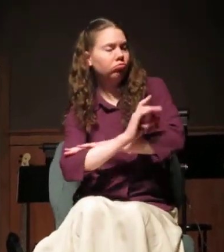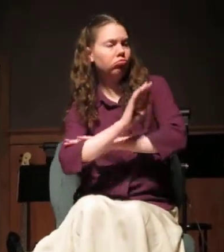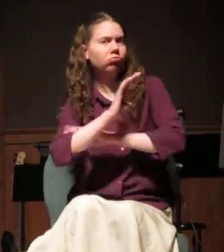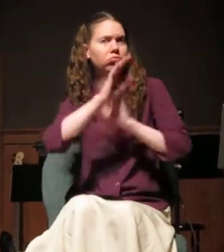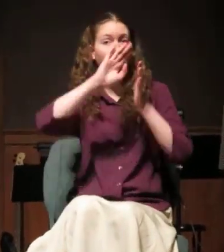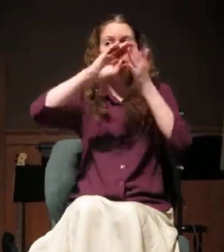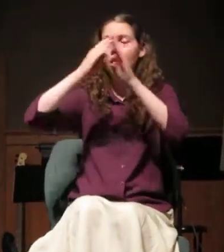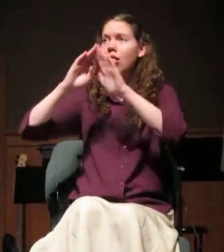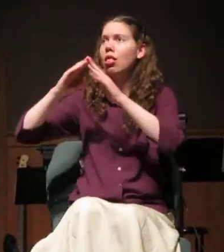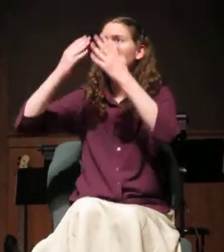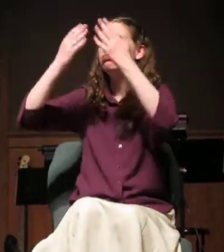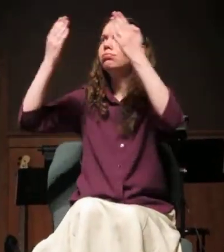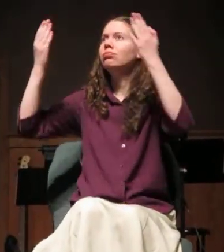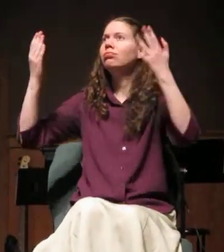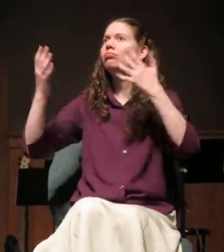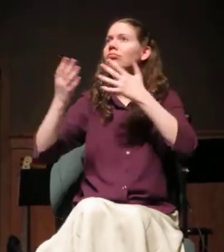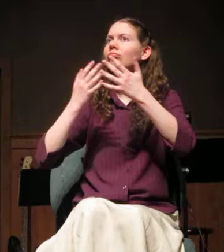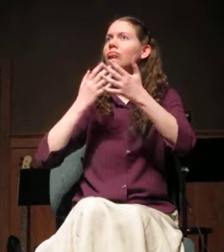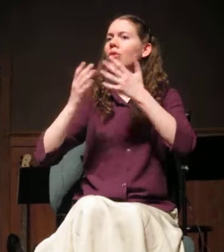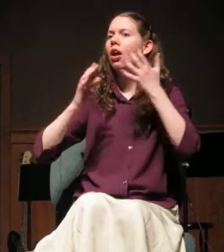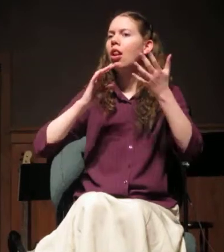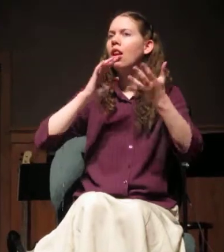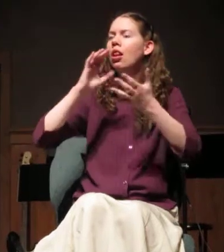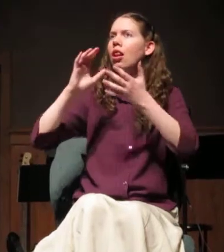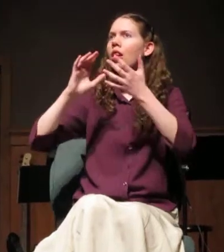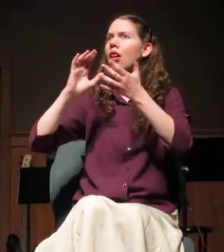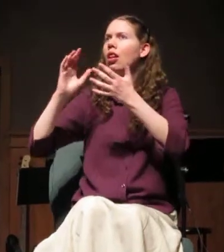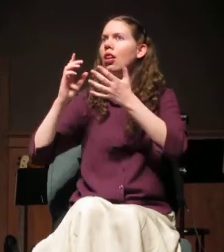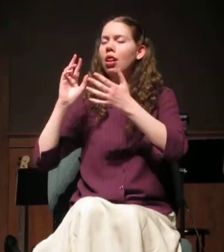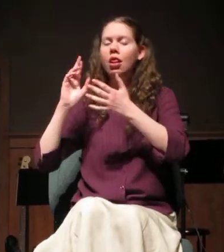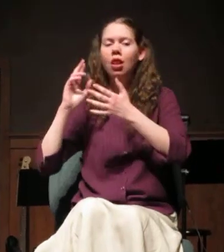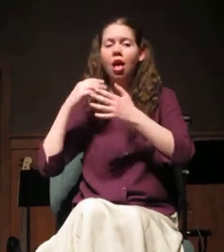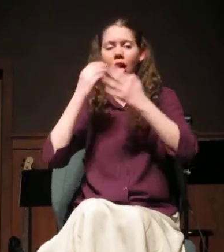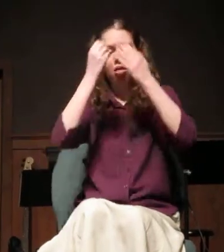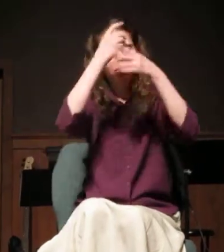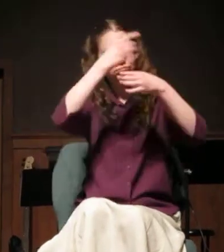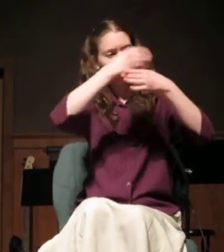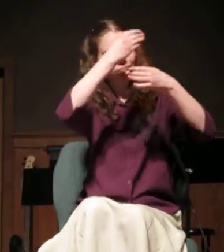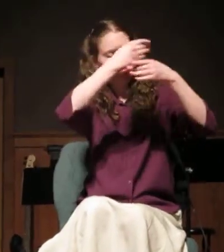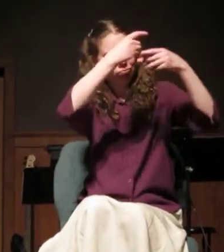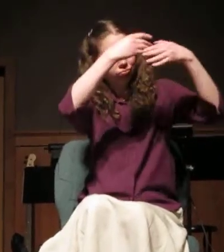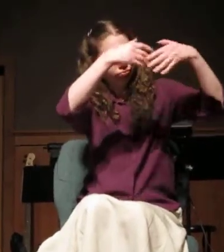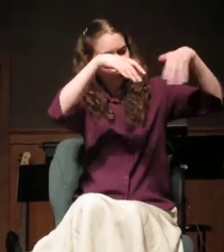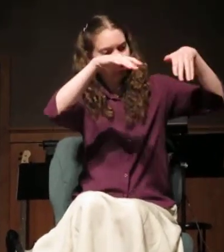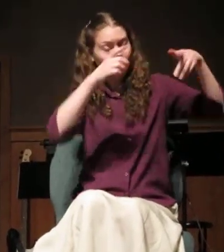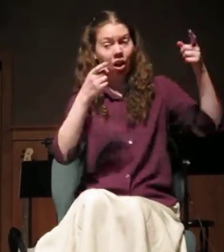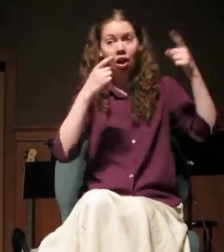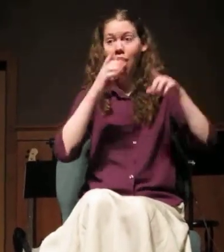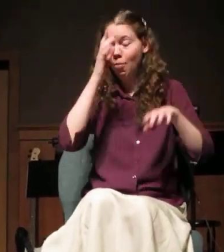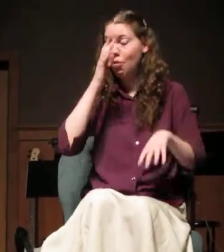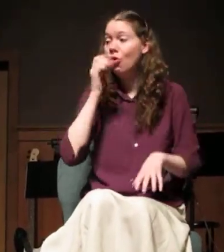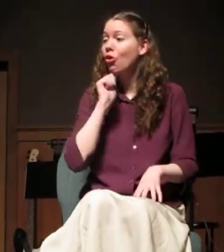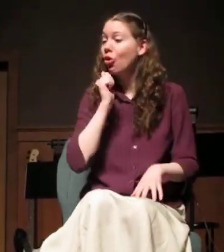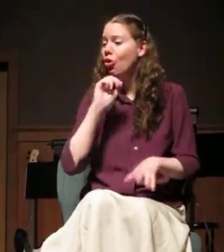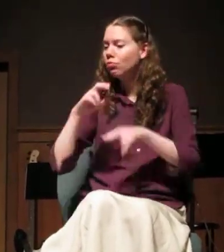see the shredded curtains hanging out black windows, the ragman came upon a girl whose head was wrapped in a bandage, whose eyes were empty.